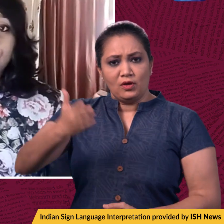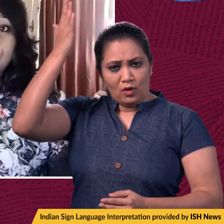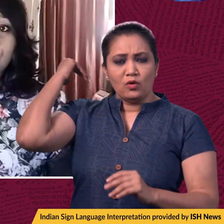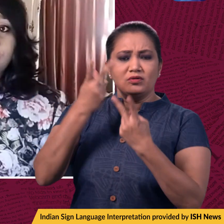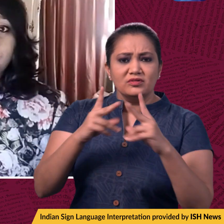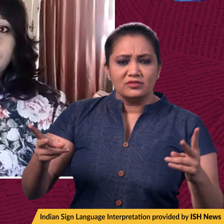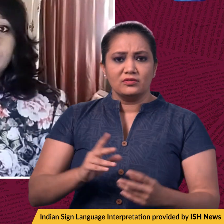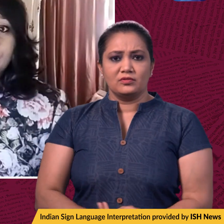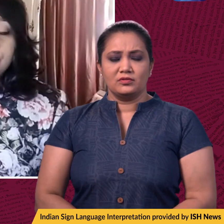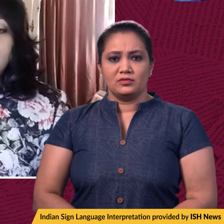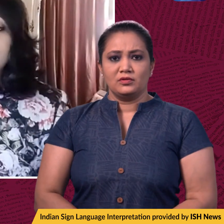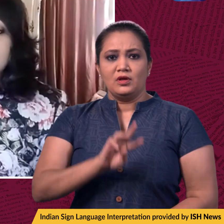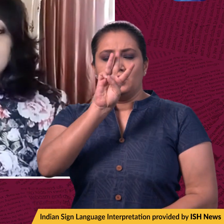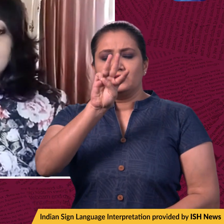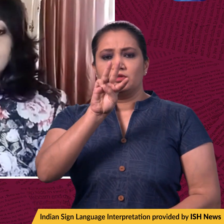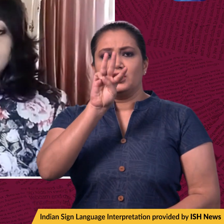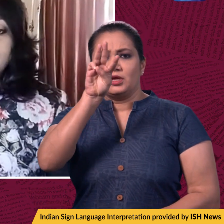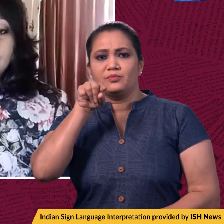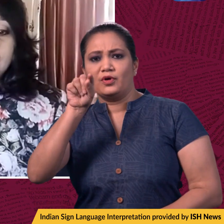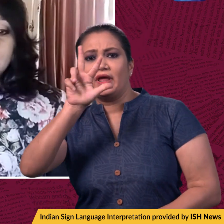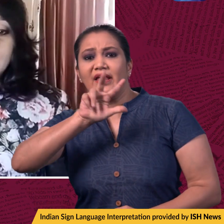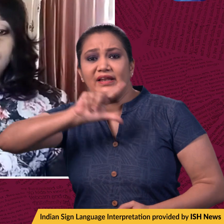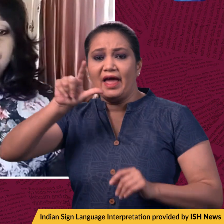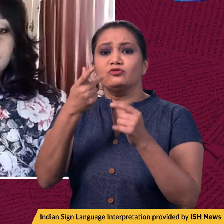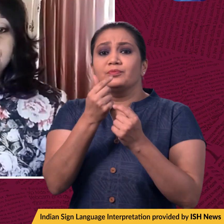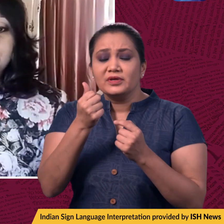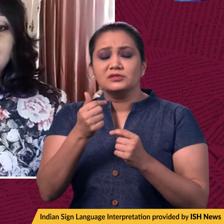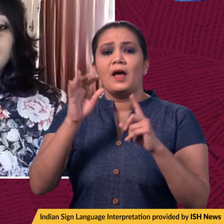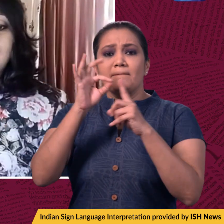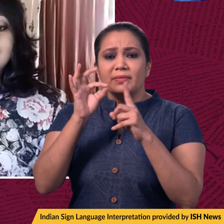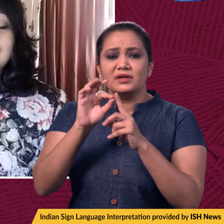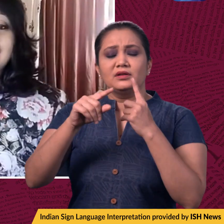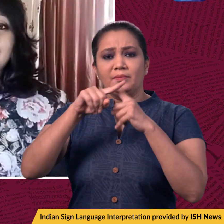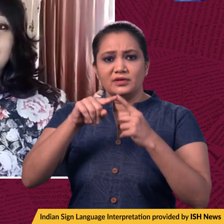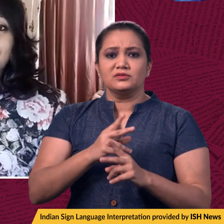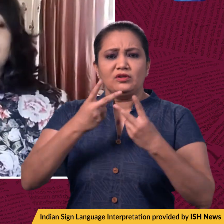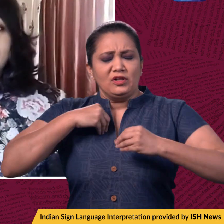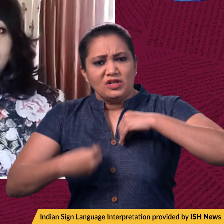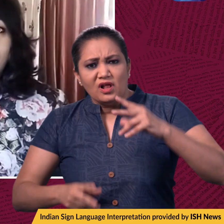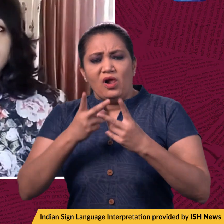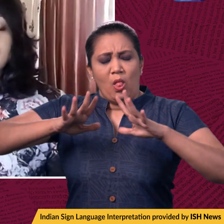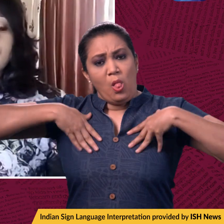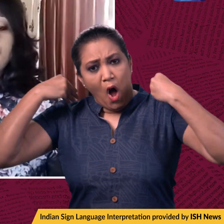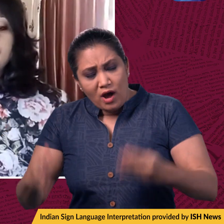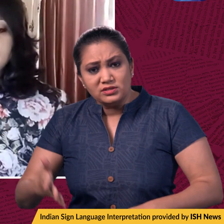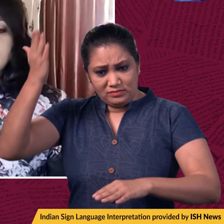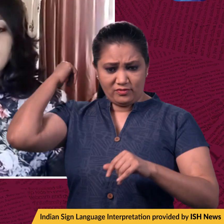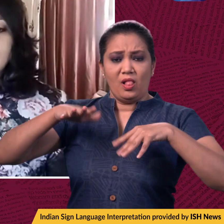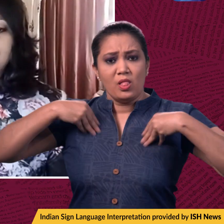loss of about 3.8 lakh rupees, Patel has thus suffered another loss of 6 lakh